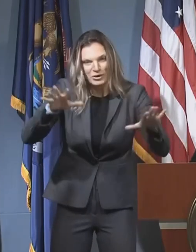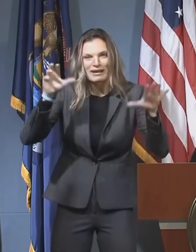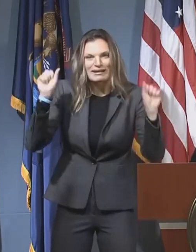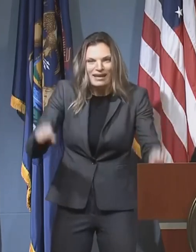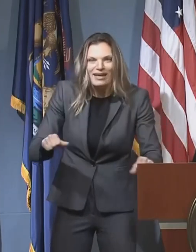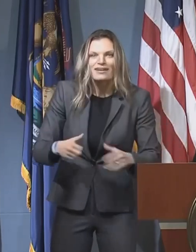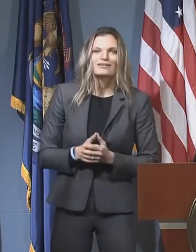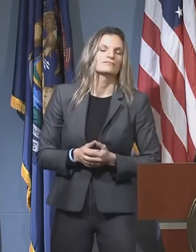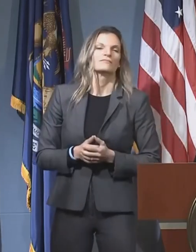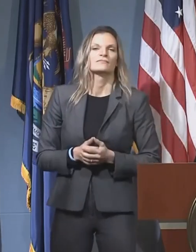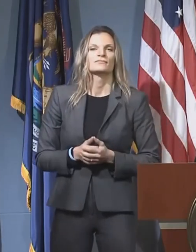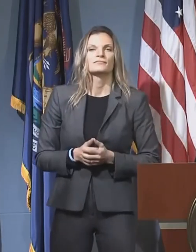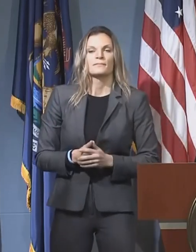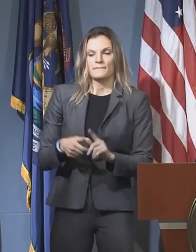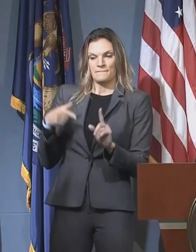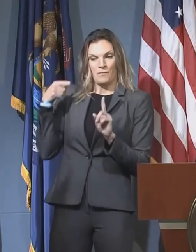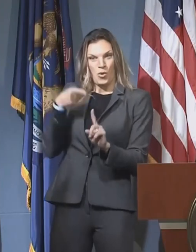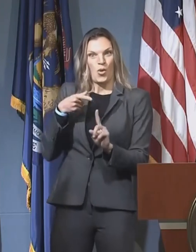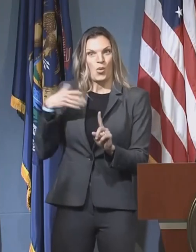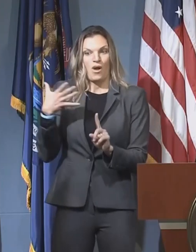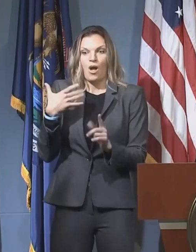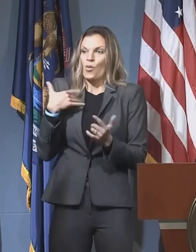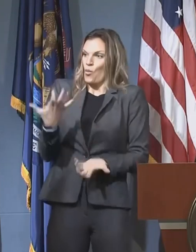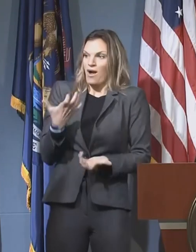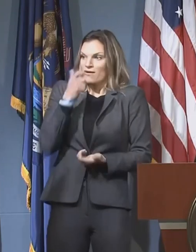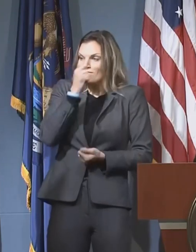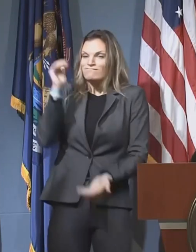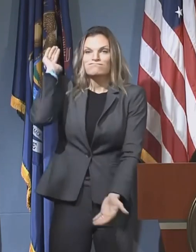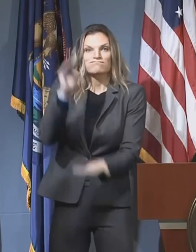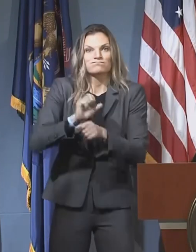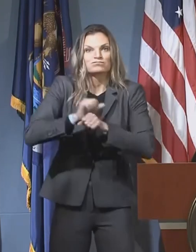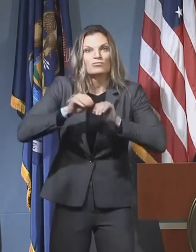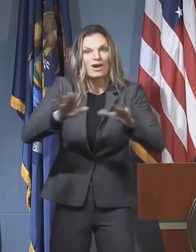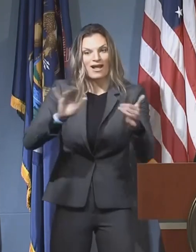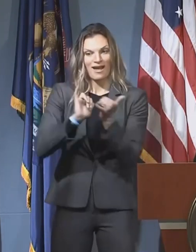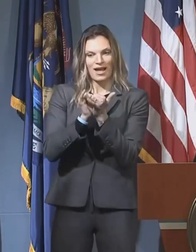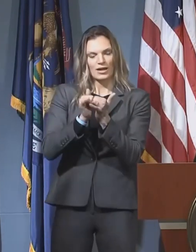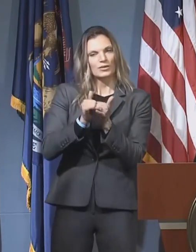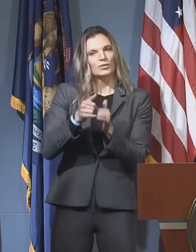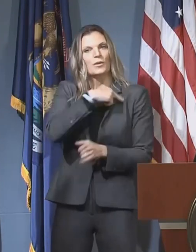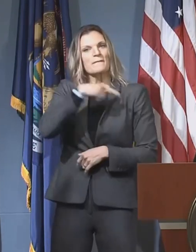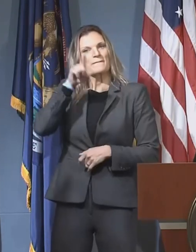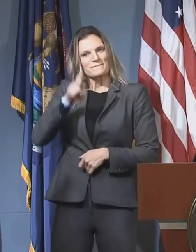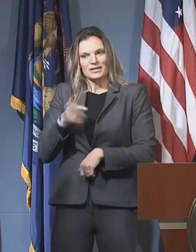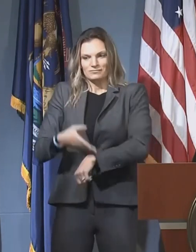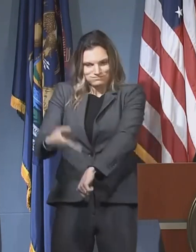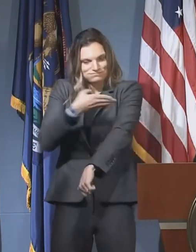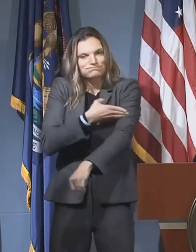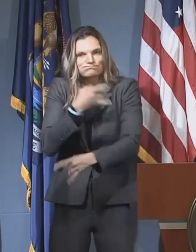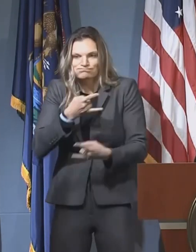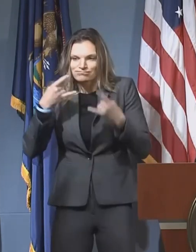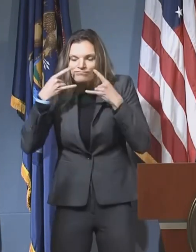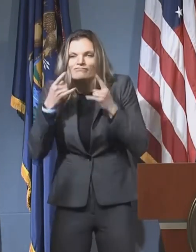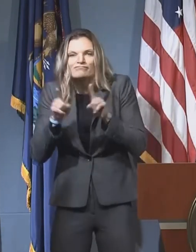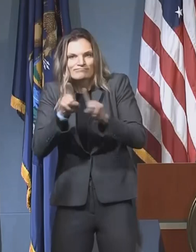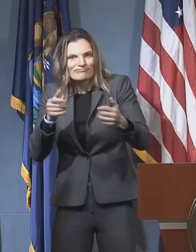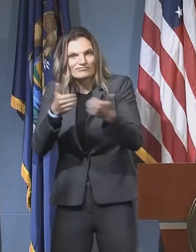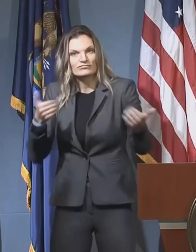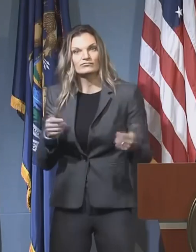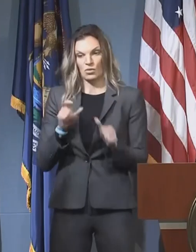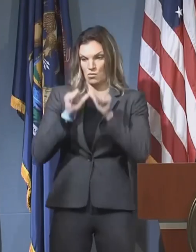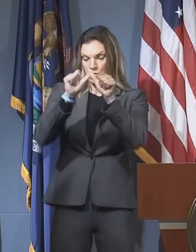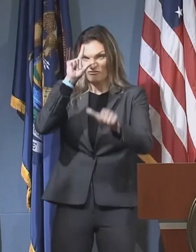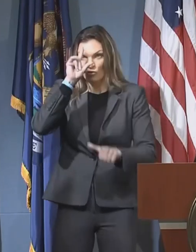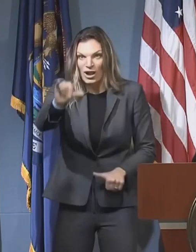it's going to take every one of us doing the right things to get out of it together and to make this as short as possible. We will not be here